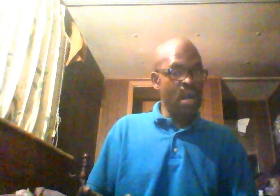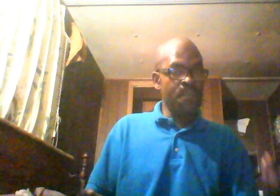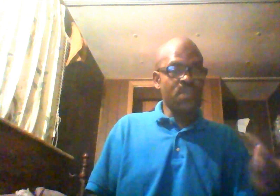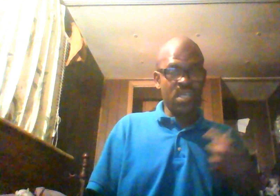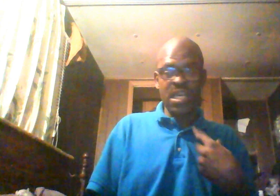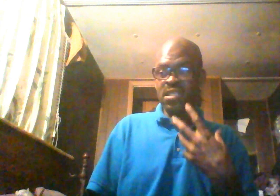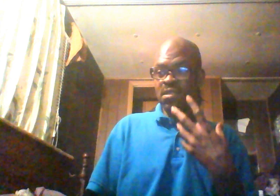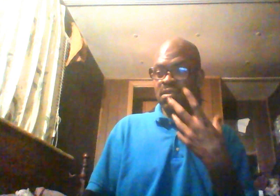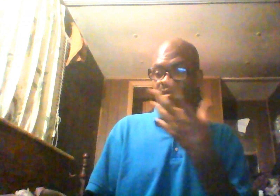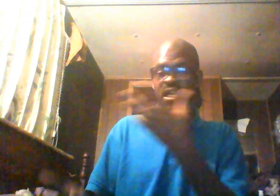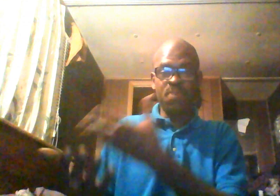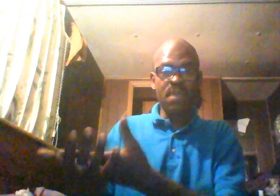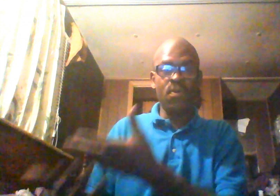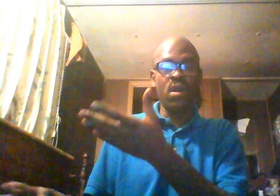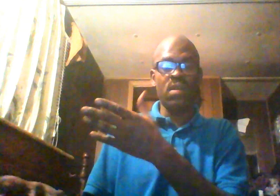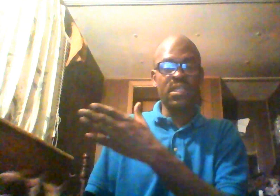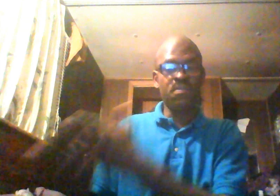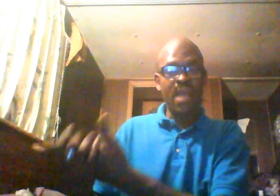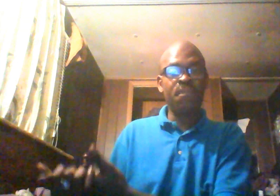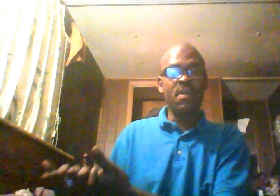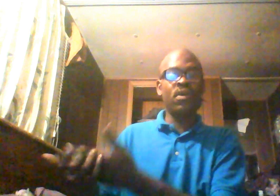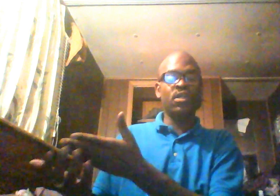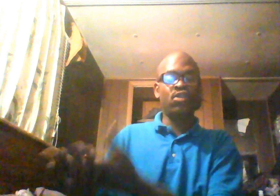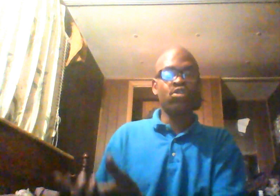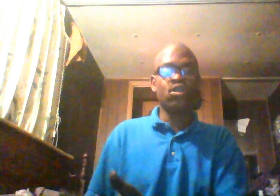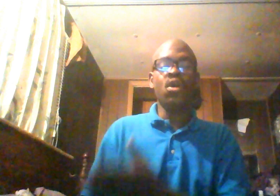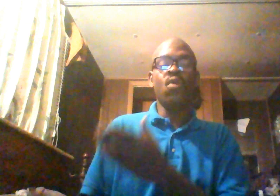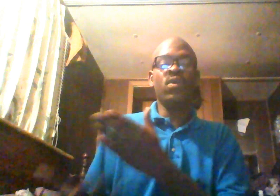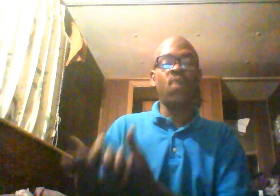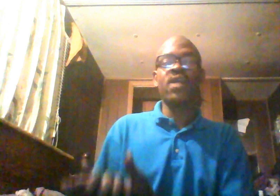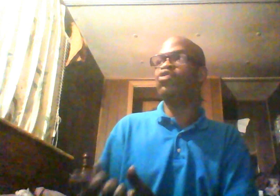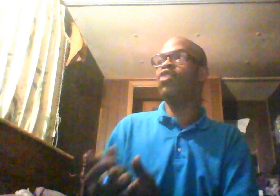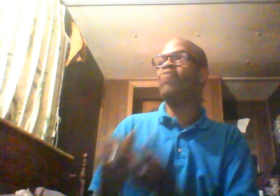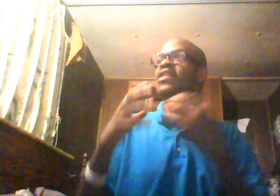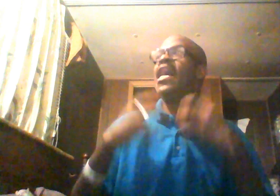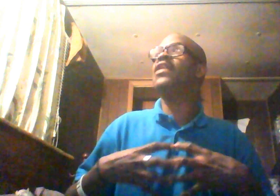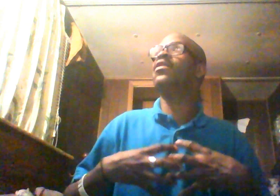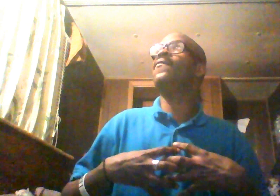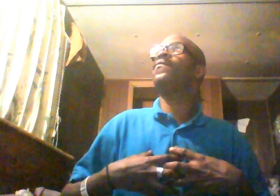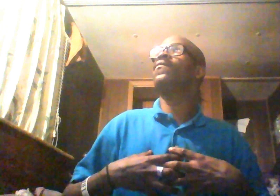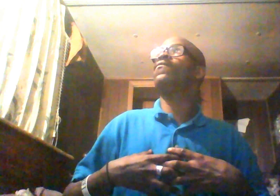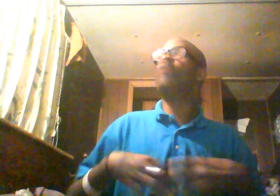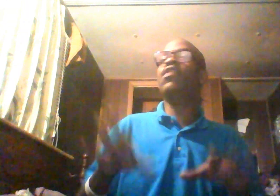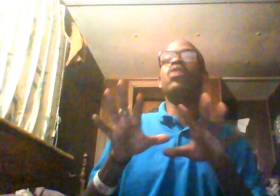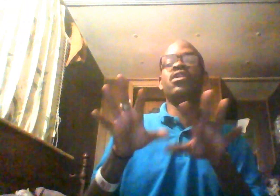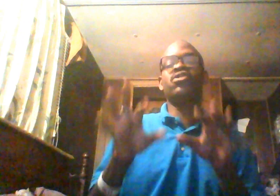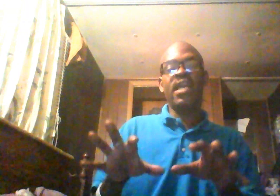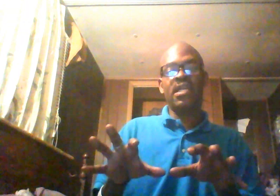up sees these people, like these black people in the church. You know, they don't understand it.